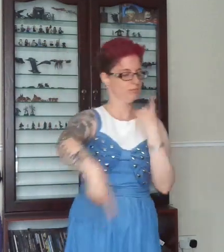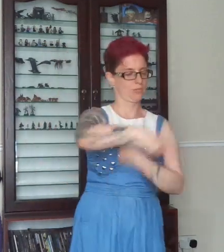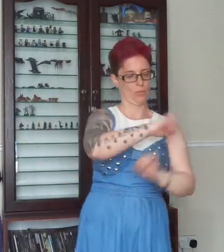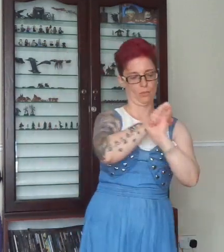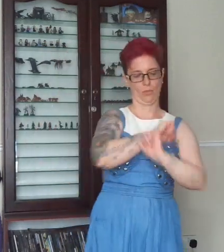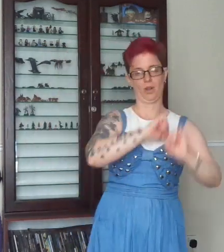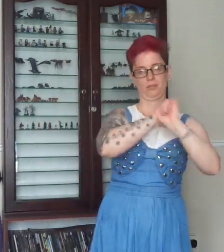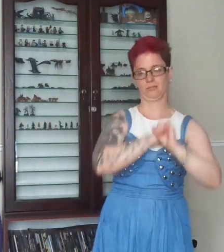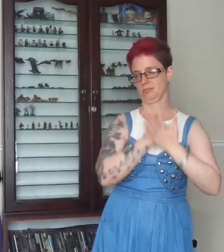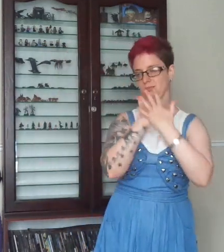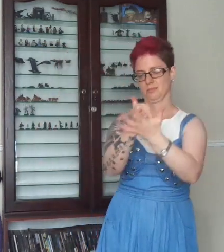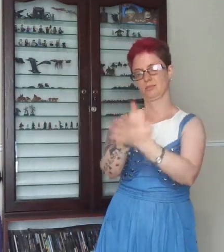somewhere